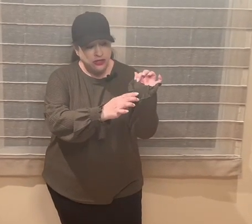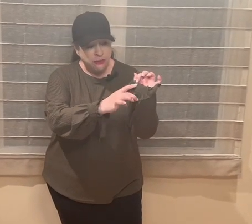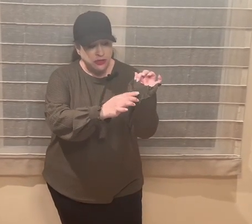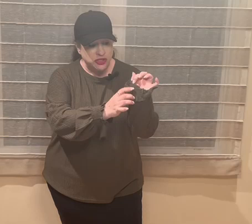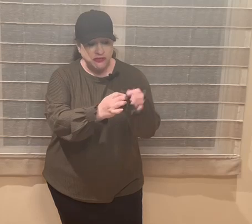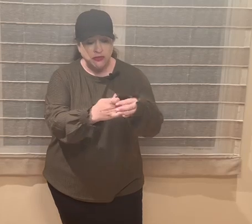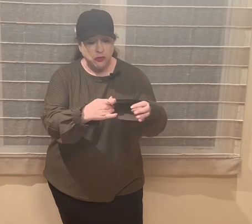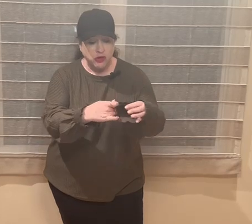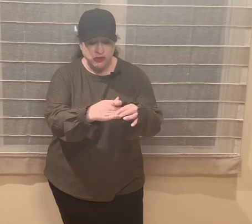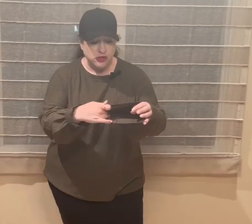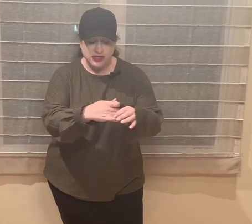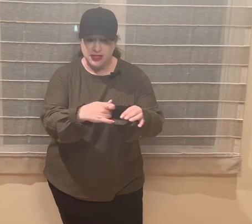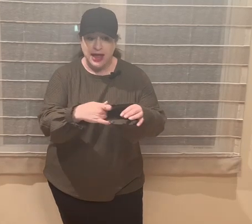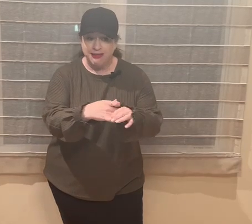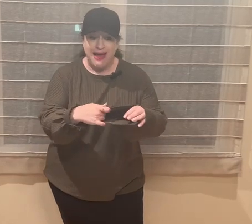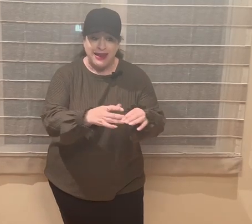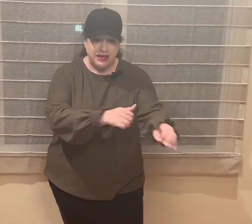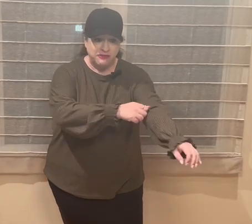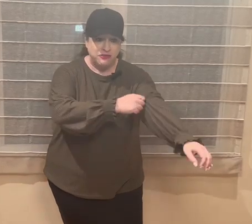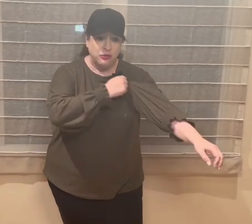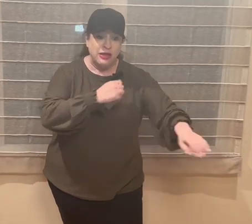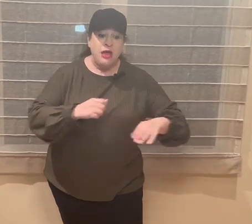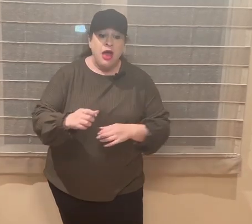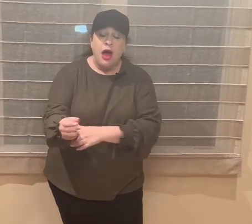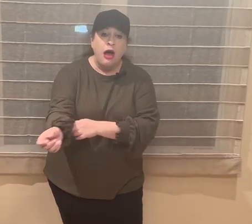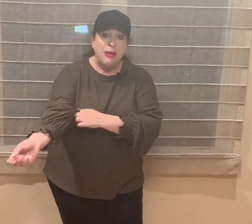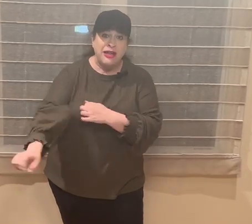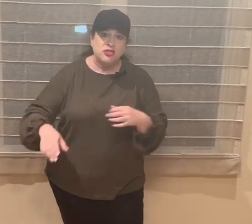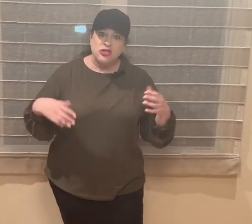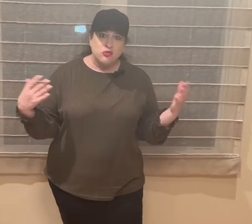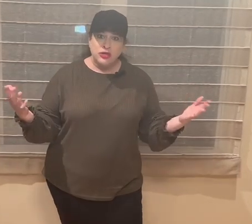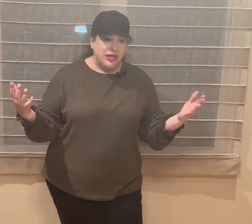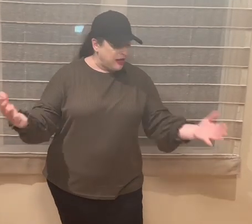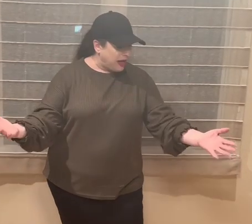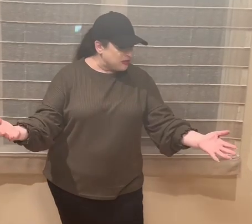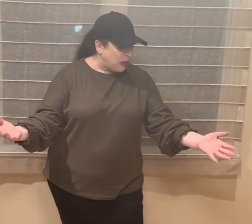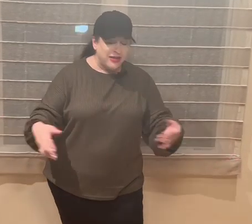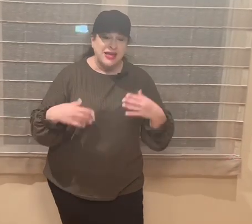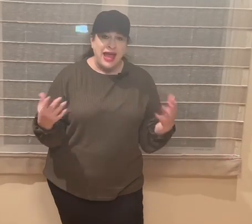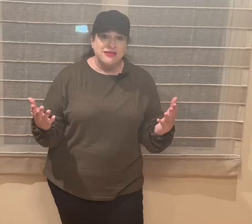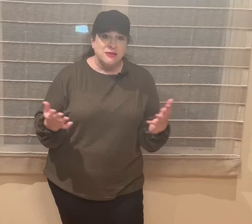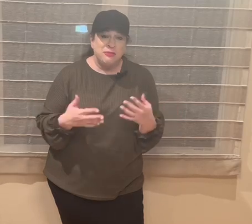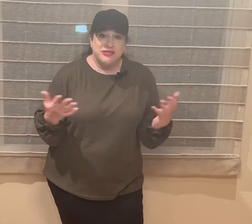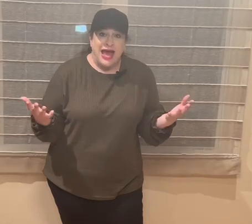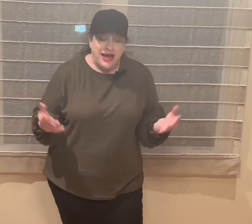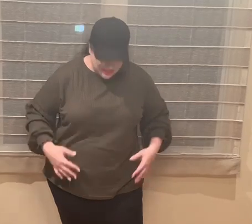There's a bunch of different rows, so it's got a lot of give to it and it's just really a nice way to add some pizzazz